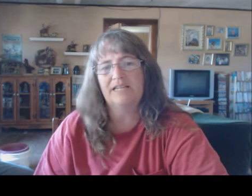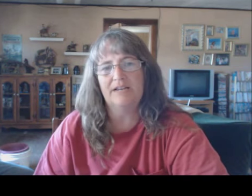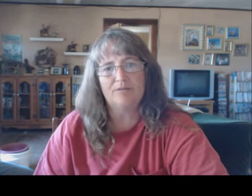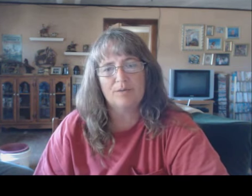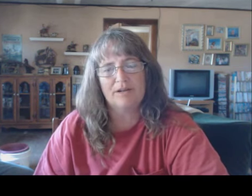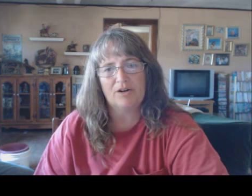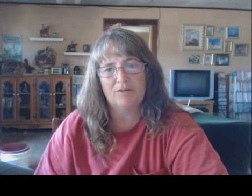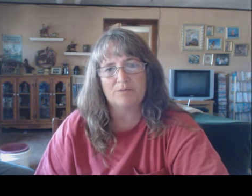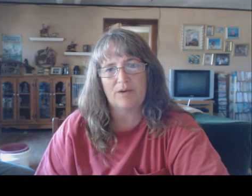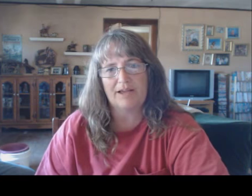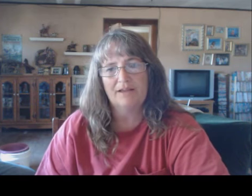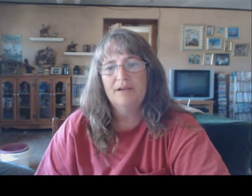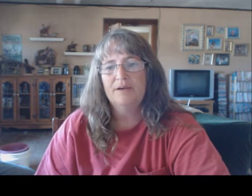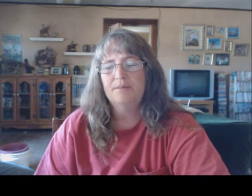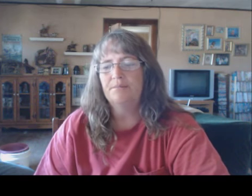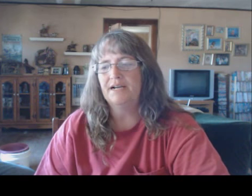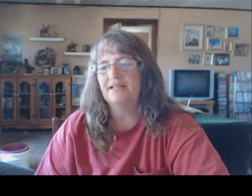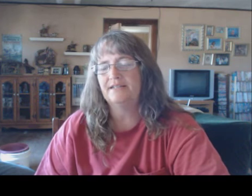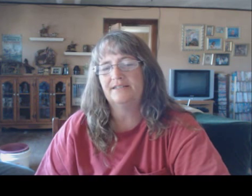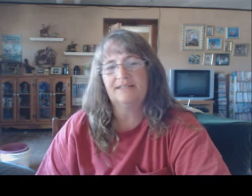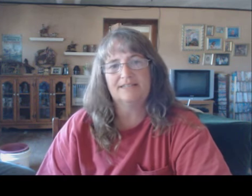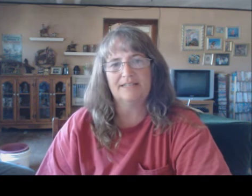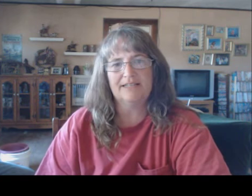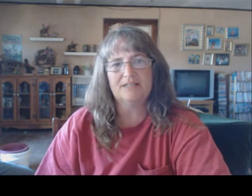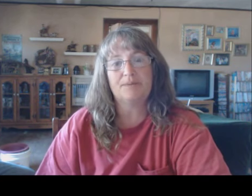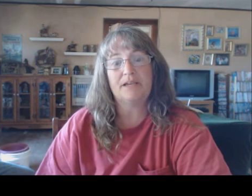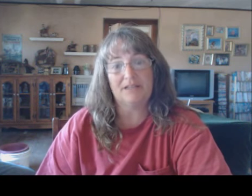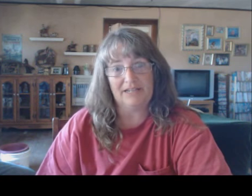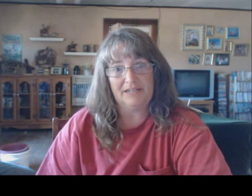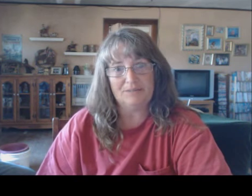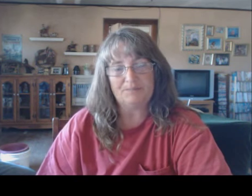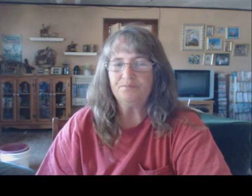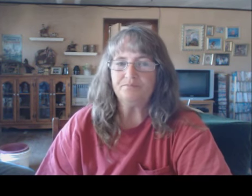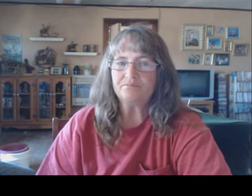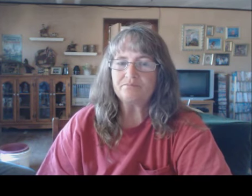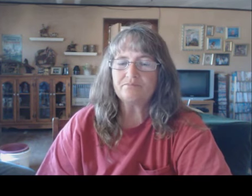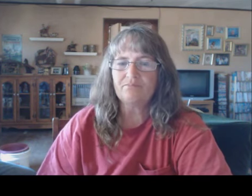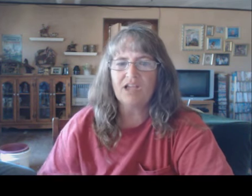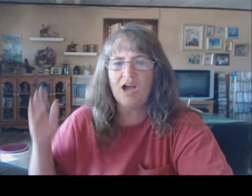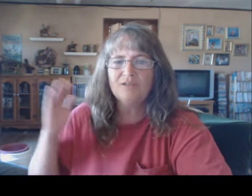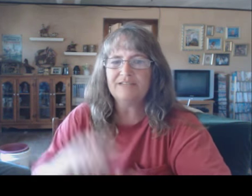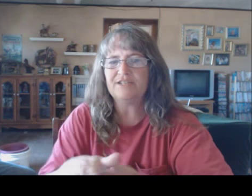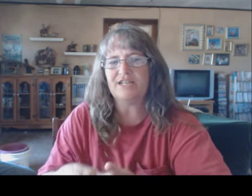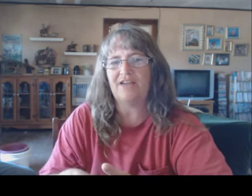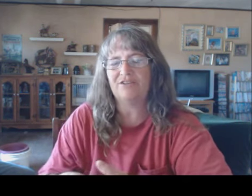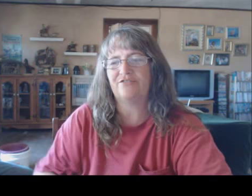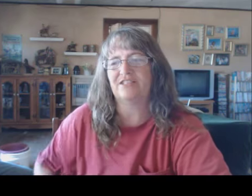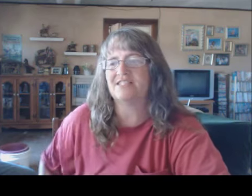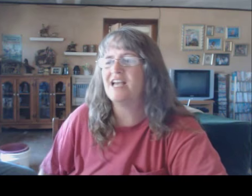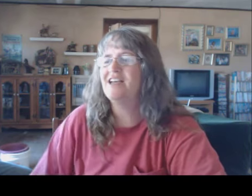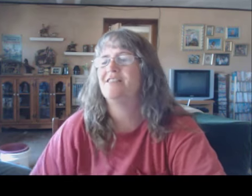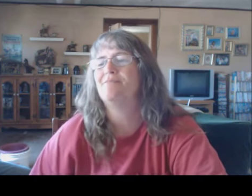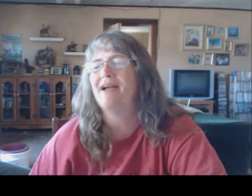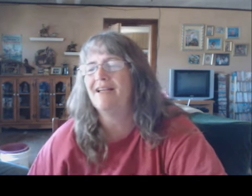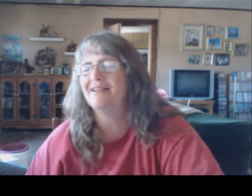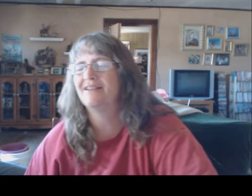Lee never would have been in harm's way. But... Since Lee is being Lee... I was having to dive under fences. The back